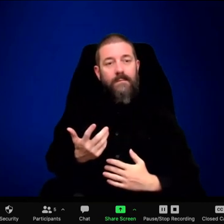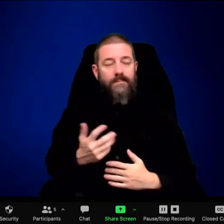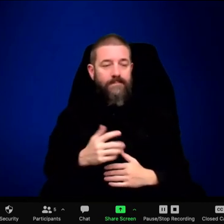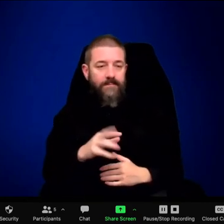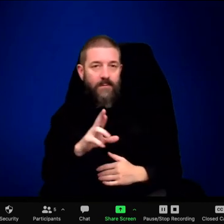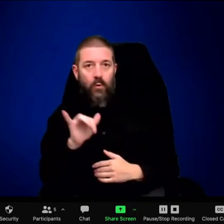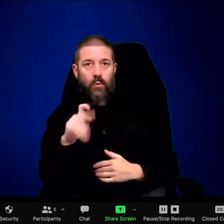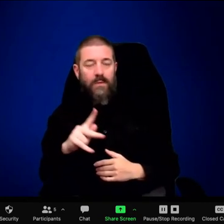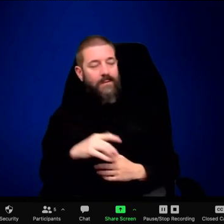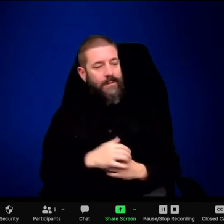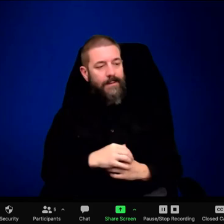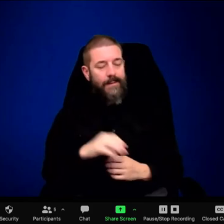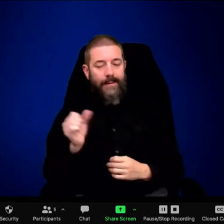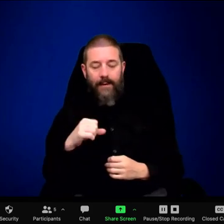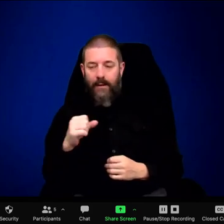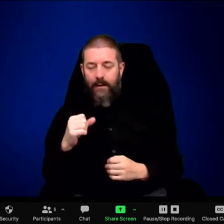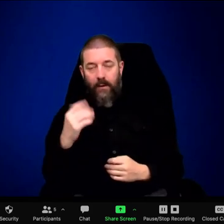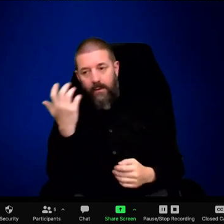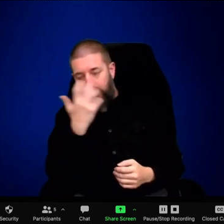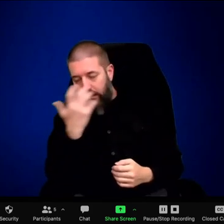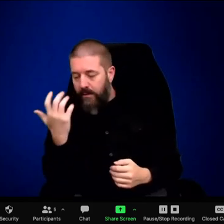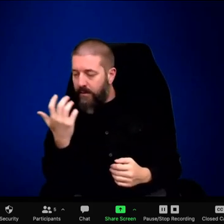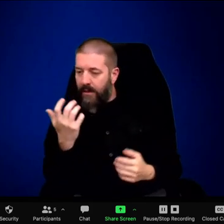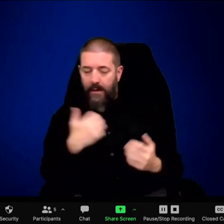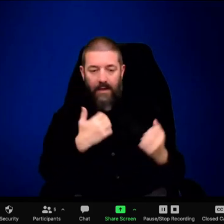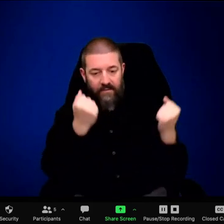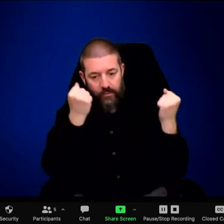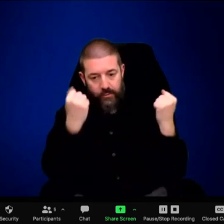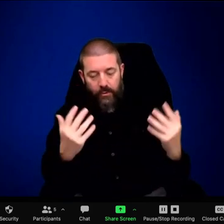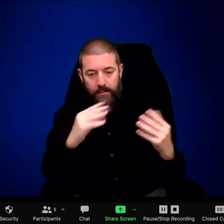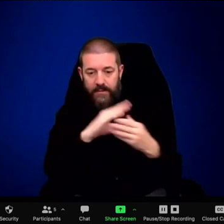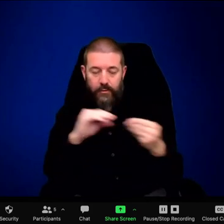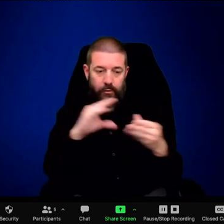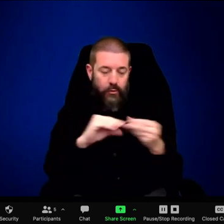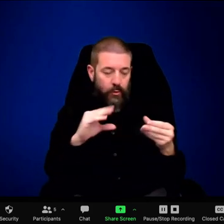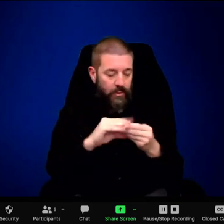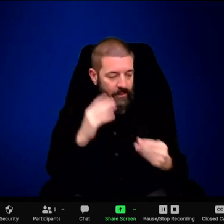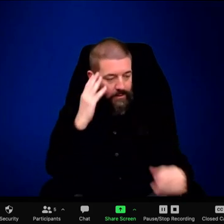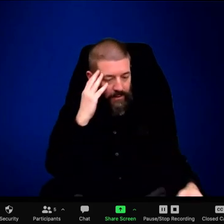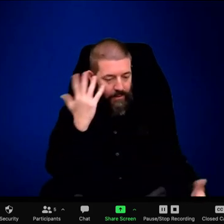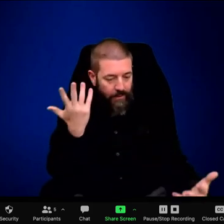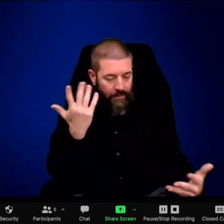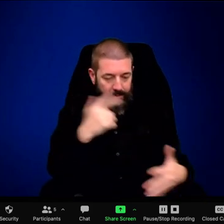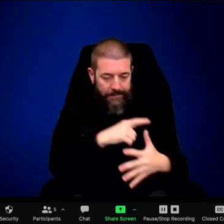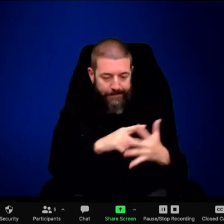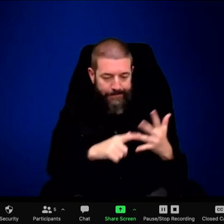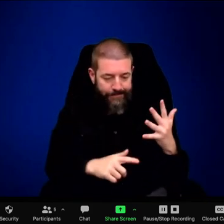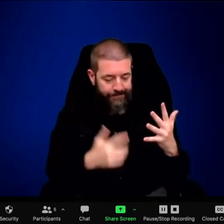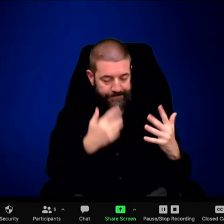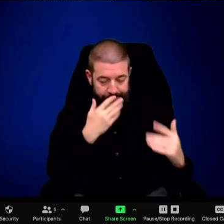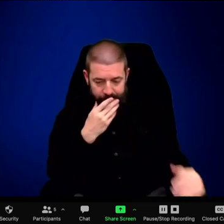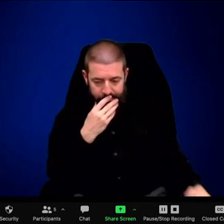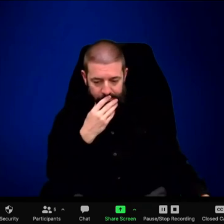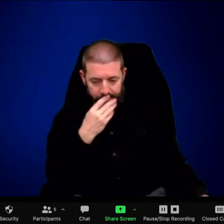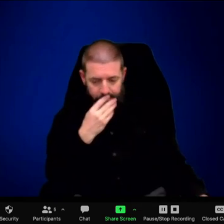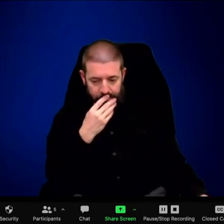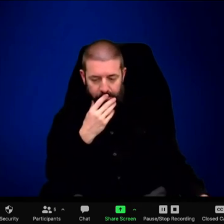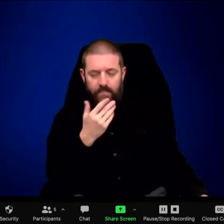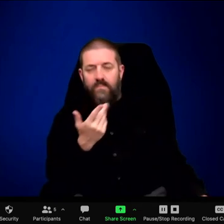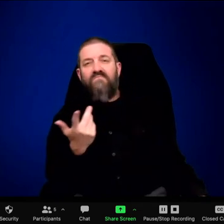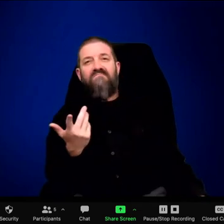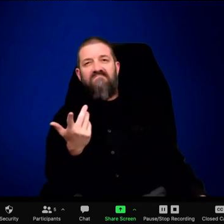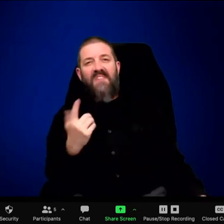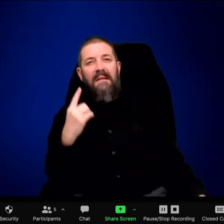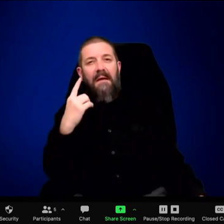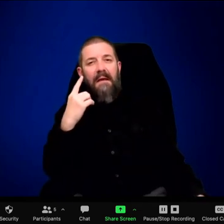Rick's Hill. So, yeah, I guess I have something, you know. There you go. Good, good. Do we have it? I don't seek it